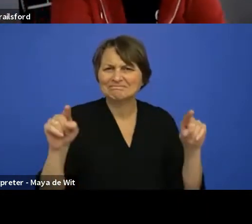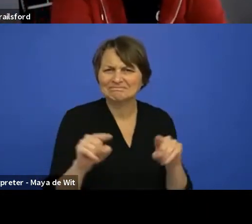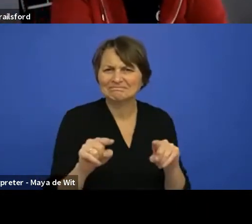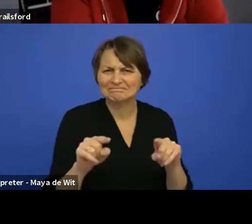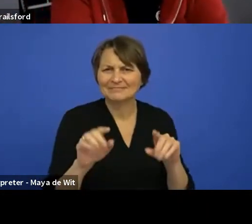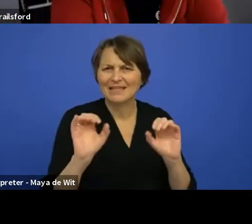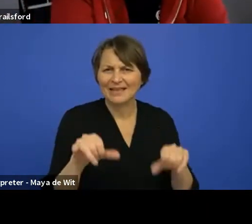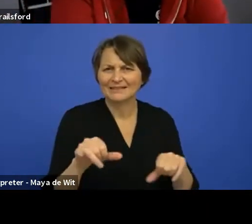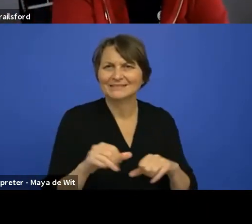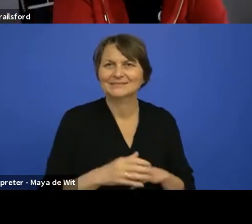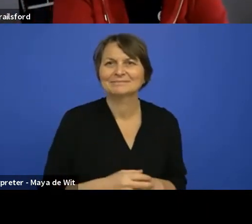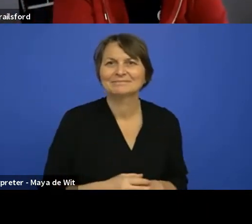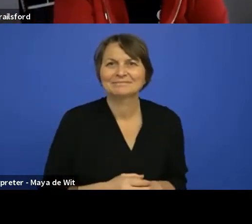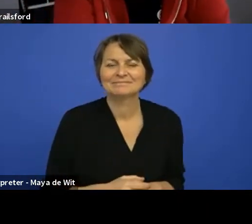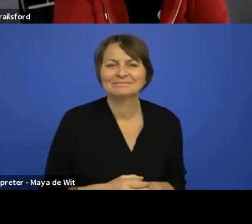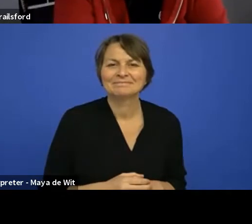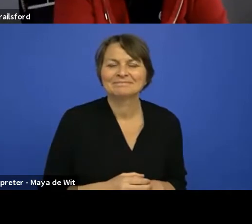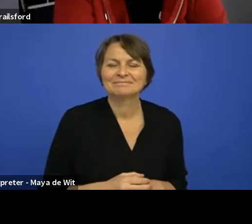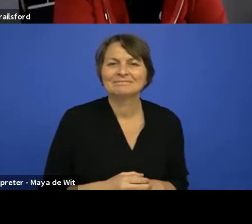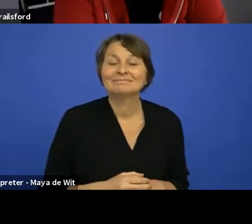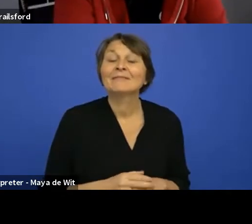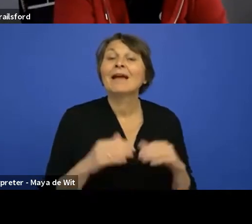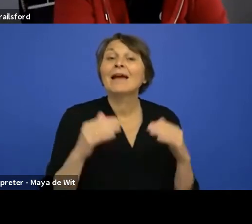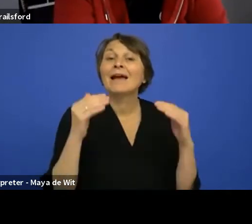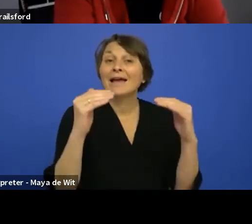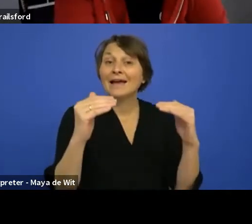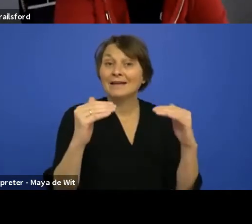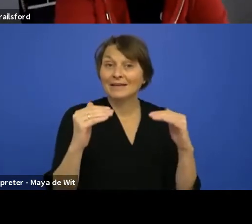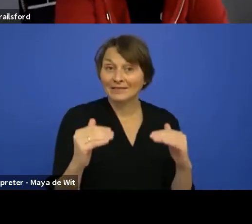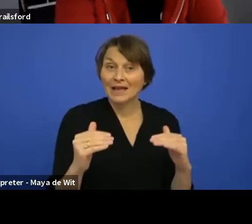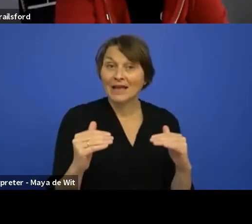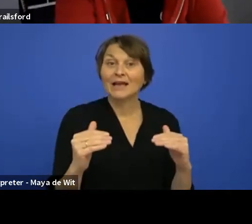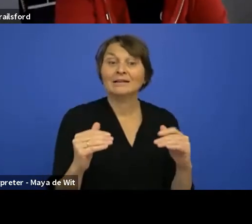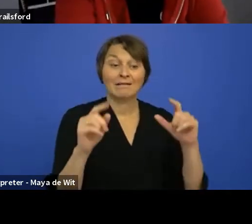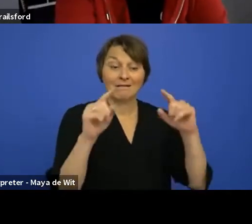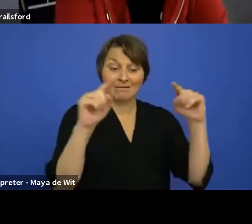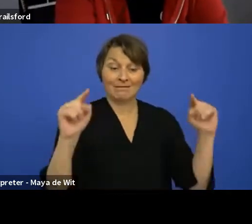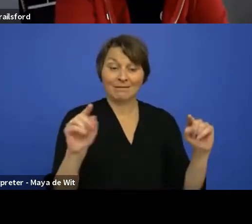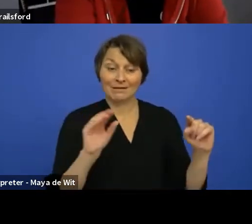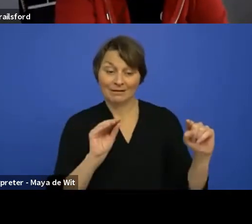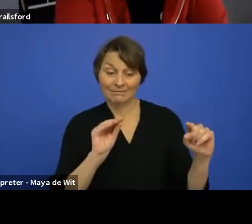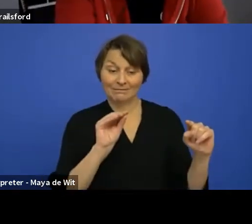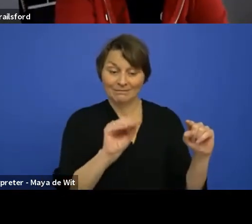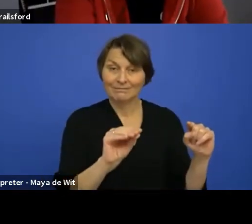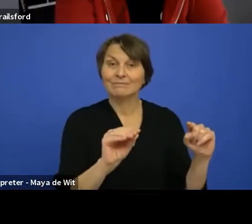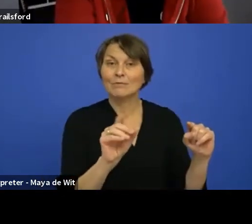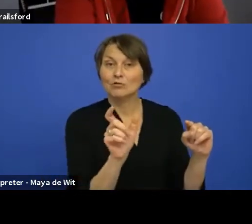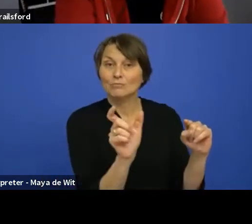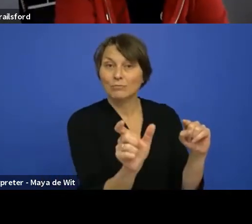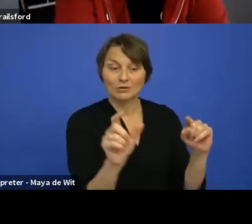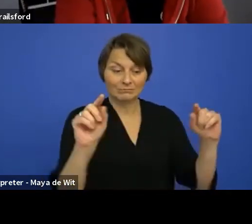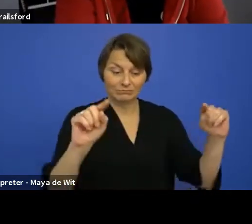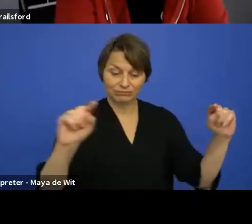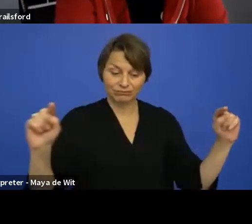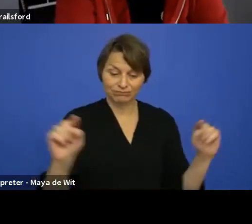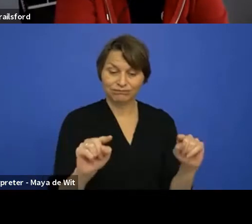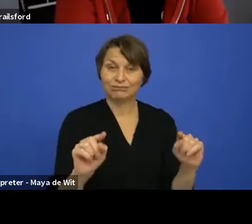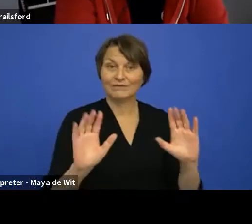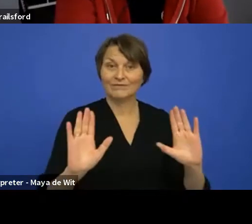Um, and, uh, and then you can put in a component like that and it, that works as well in AngularJS in the existing backup. So